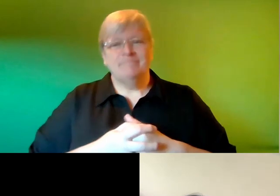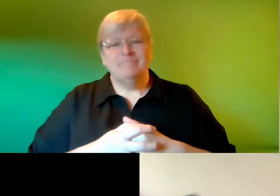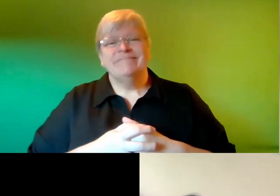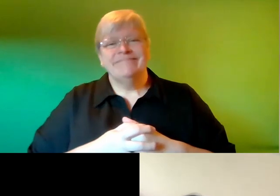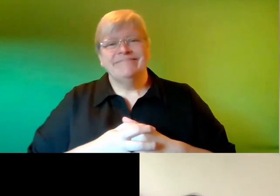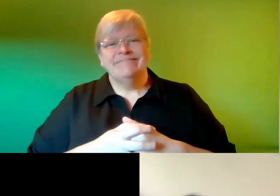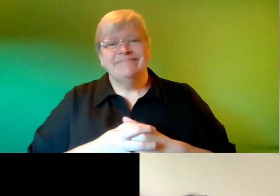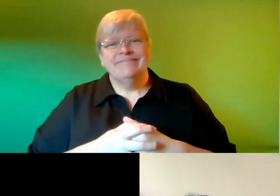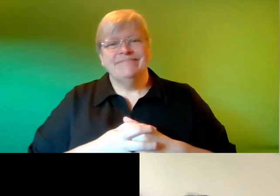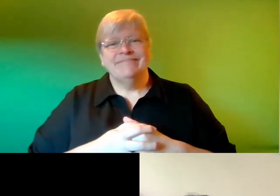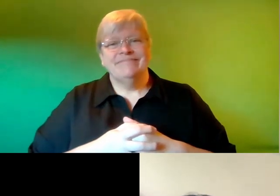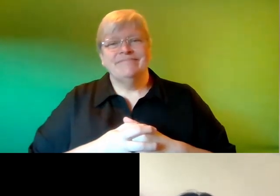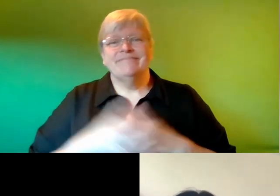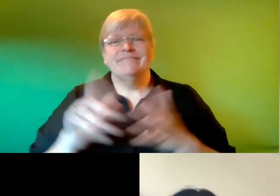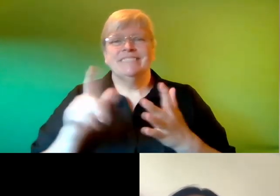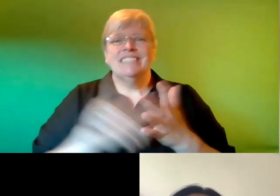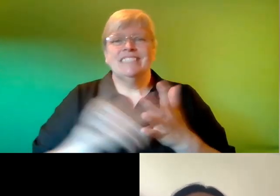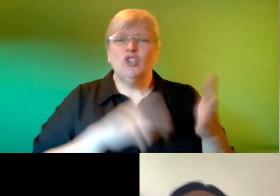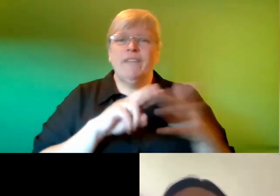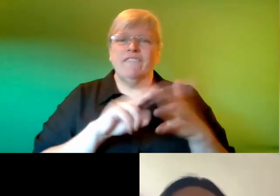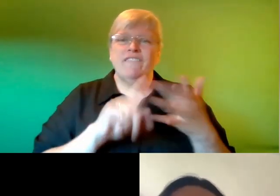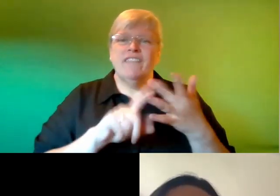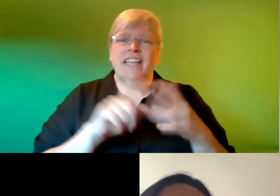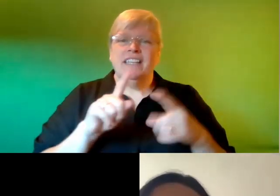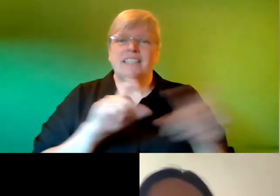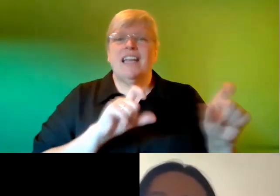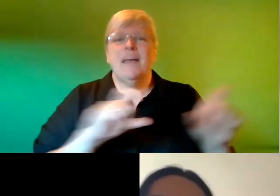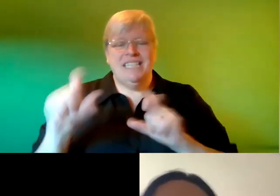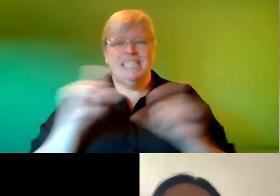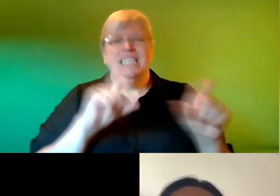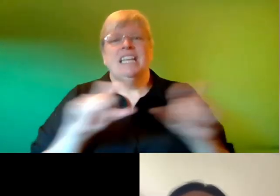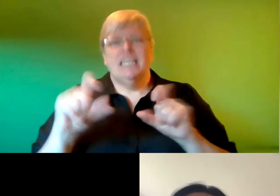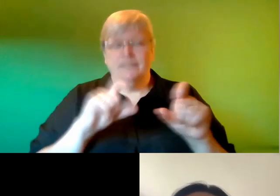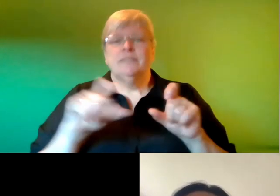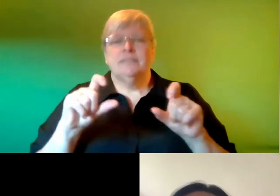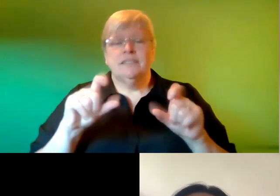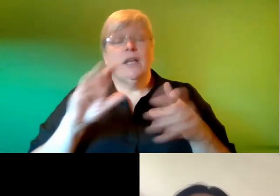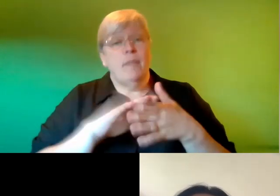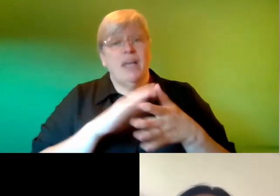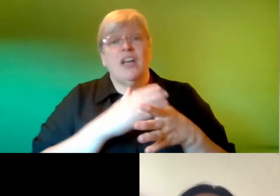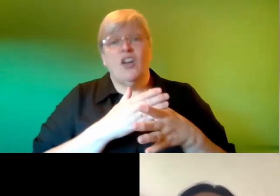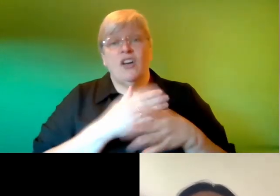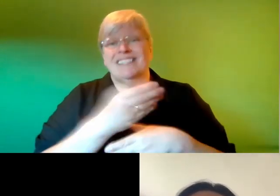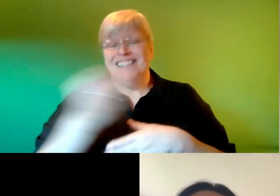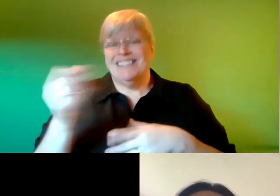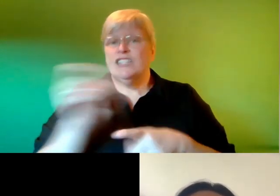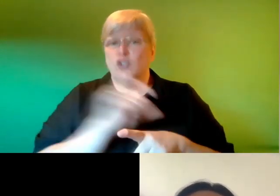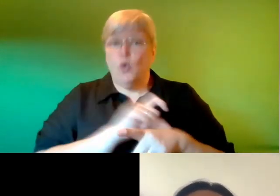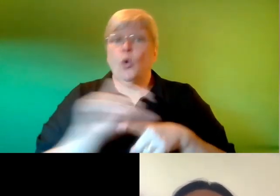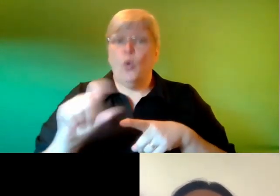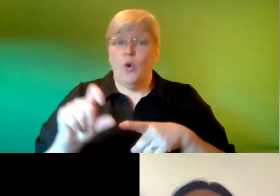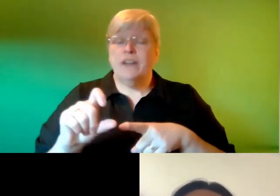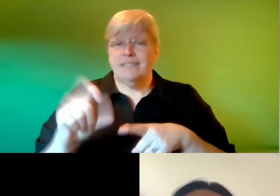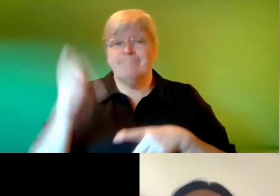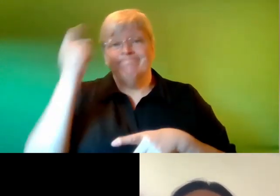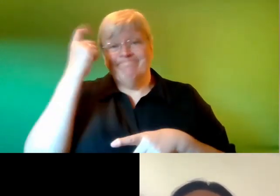how about you gva are you still writing yeah i still and i think it's because of this uh course actually that kind of inspired